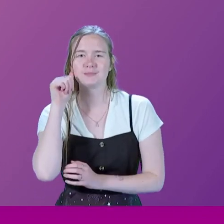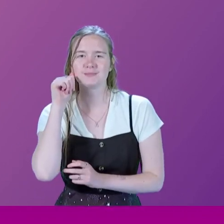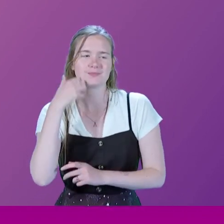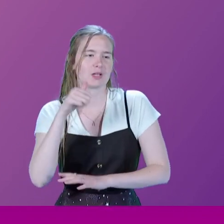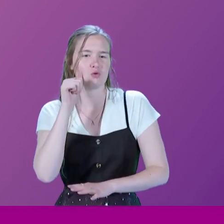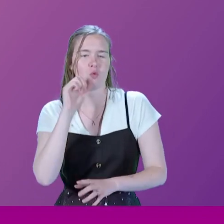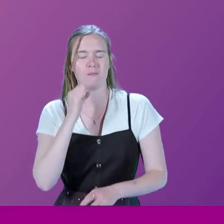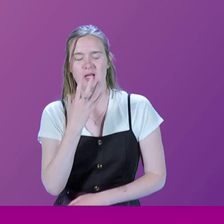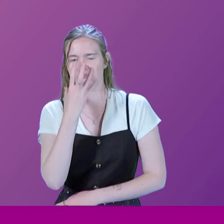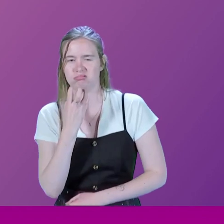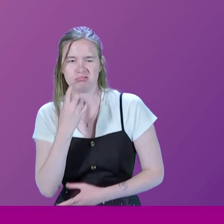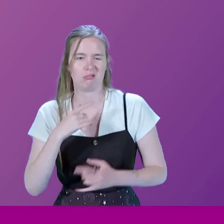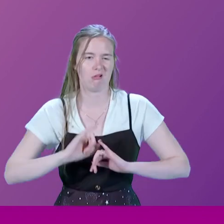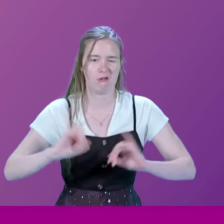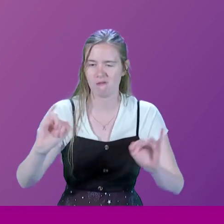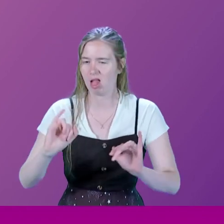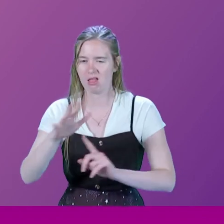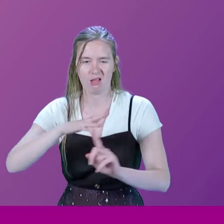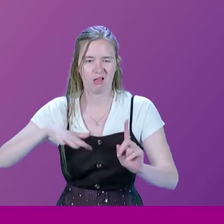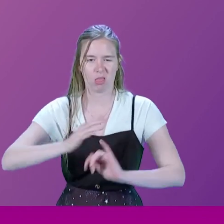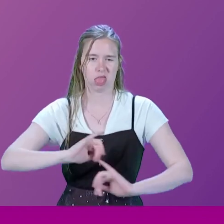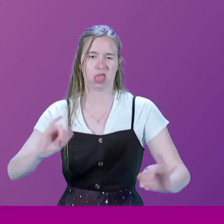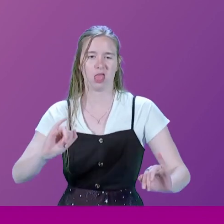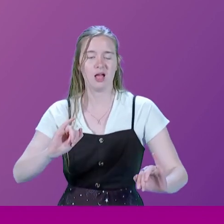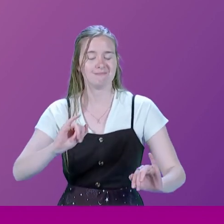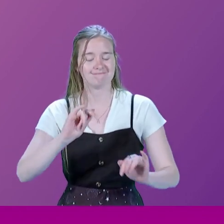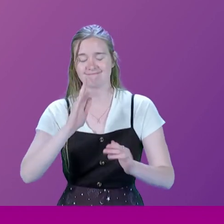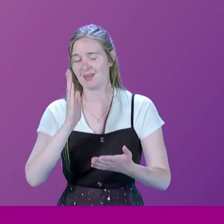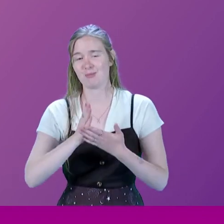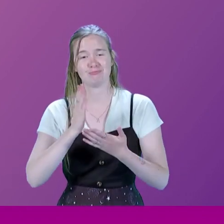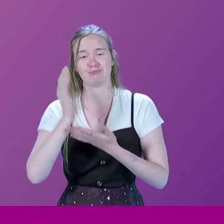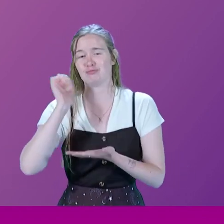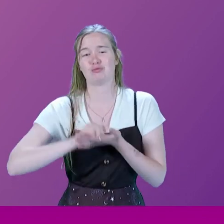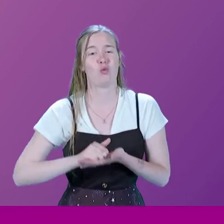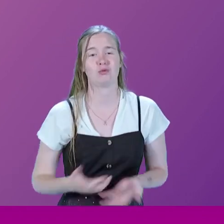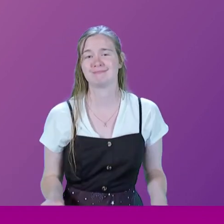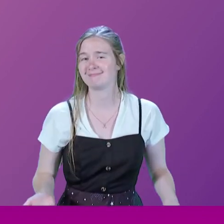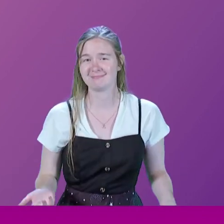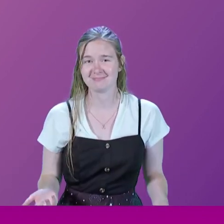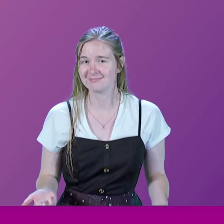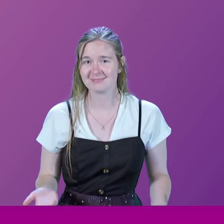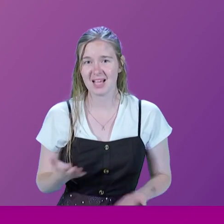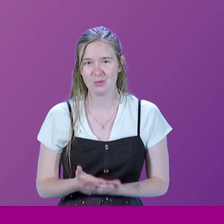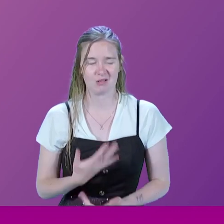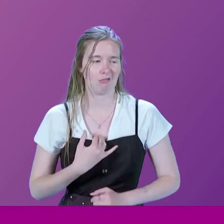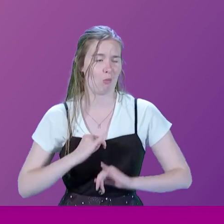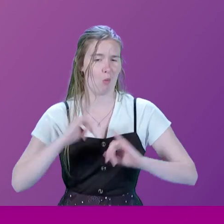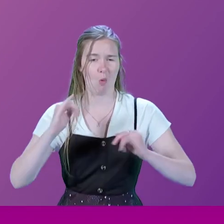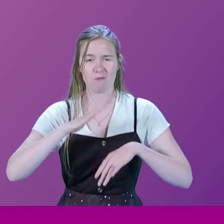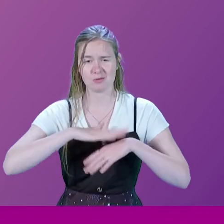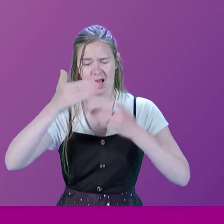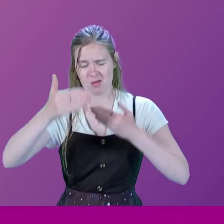you know, that it would be miserable, that it would be horrible, that it would... They were all absolutely true. And it was a miserable period of